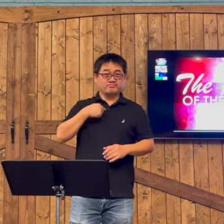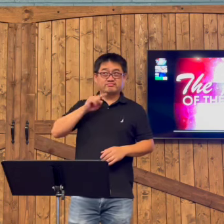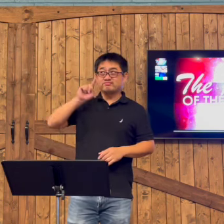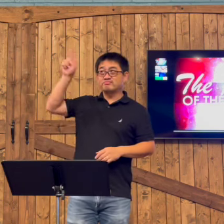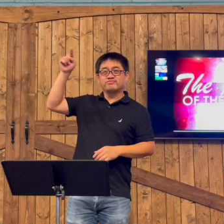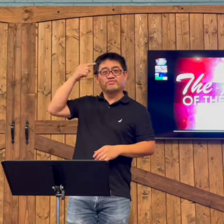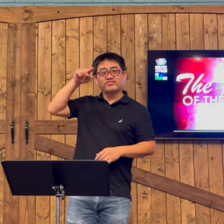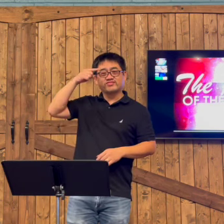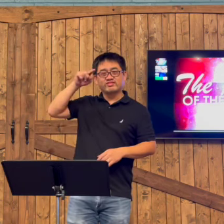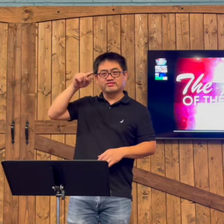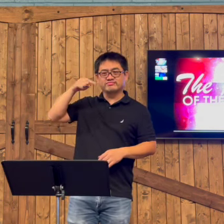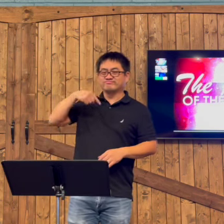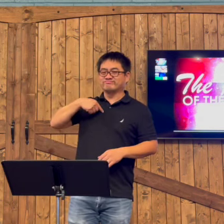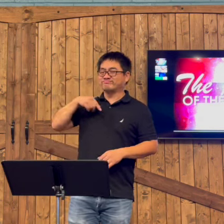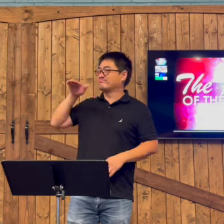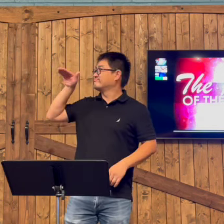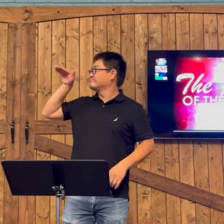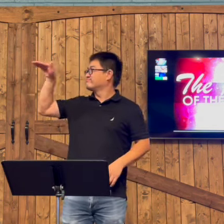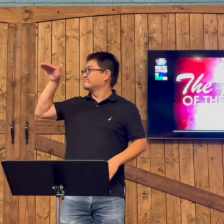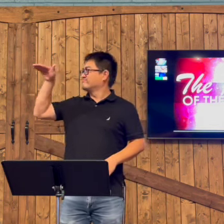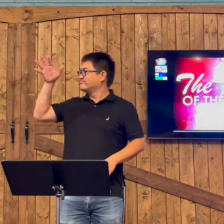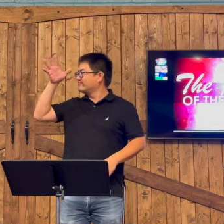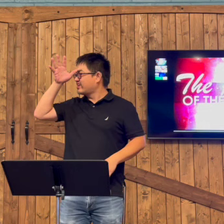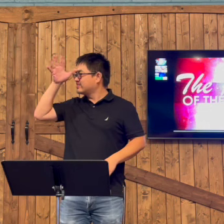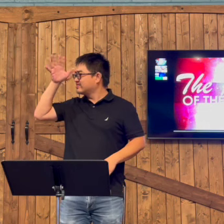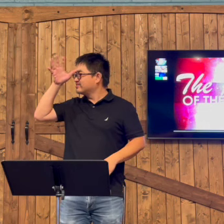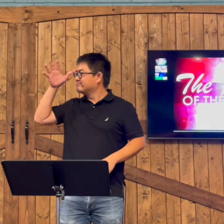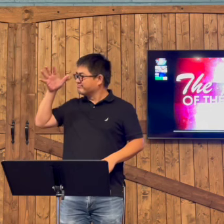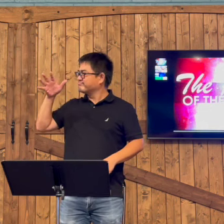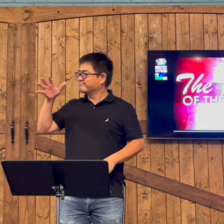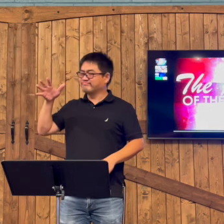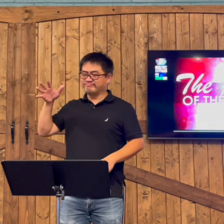Then Jesus said that He's going to heaven for a specific purpose.